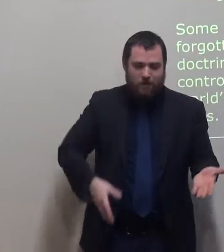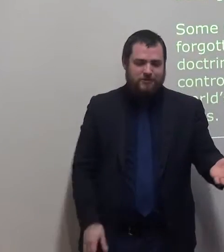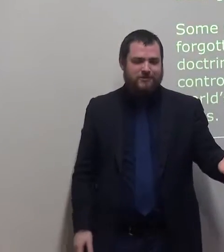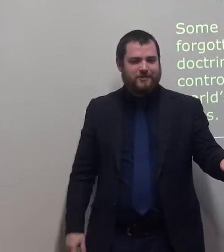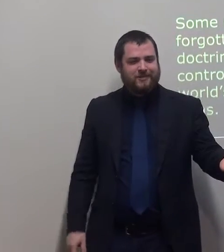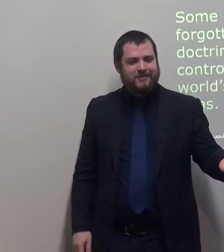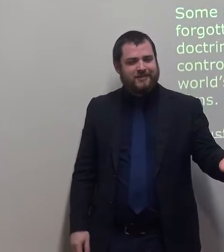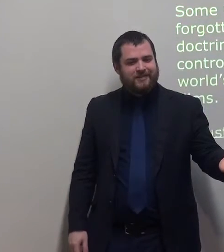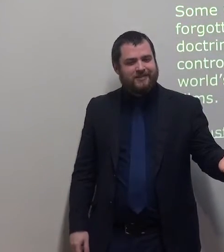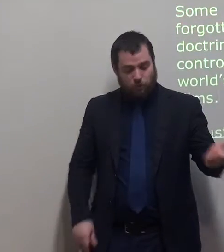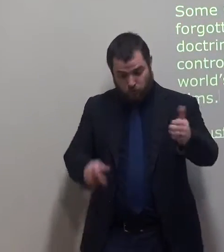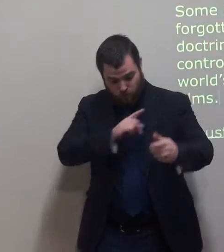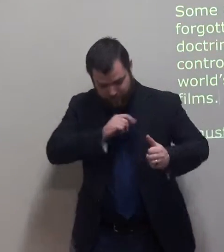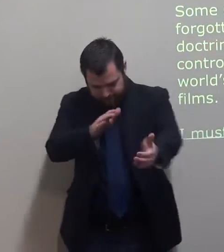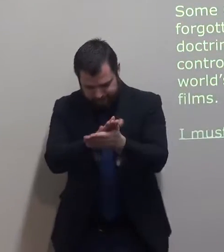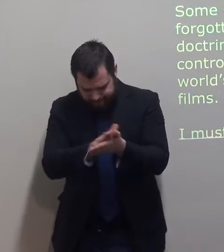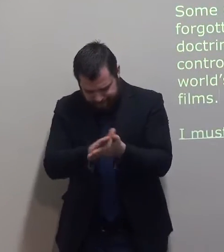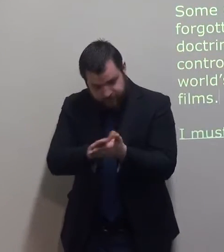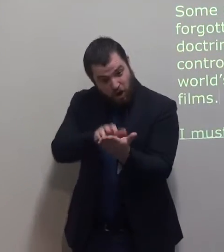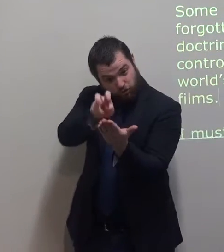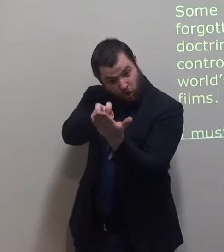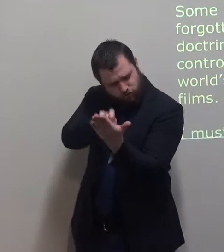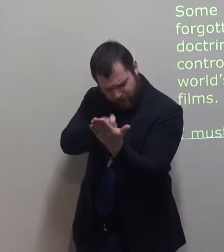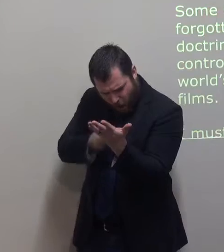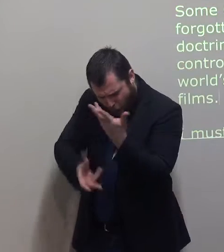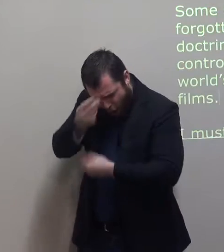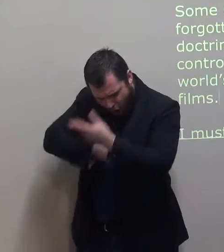They learn the doctrines, yes, if they control themselves.